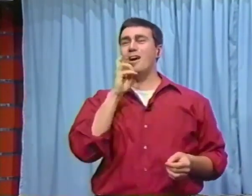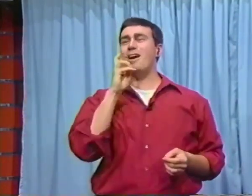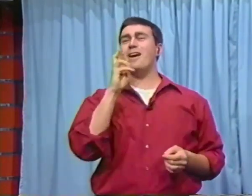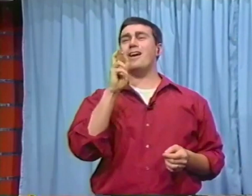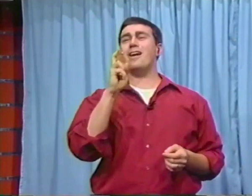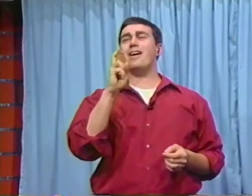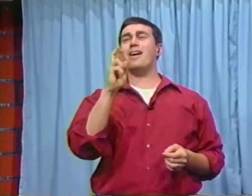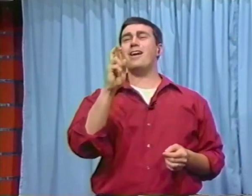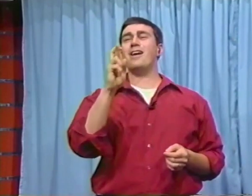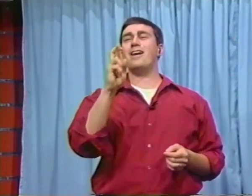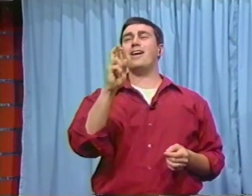are